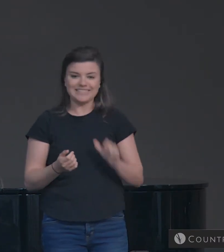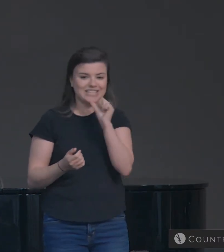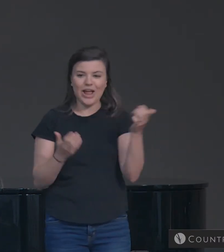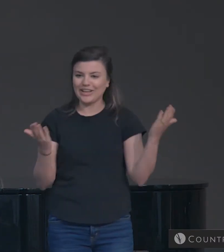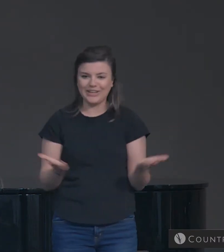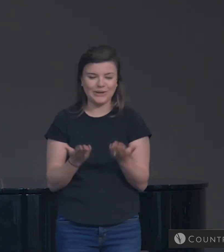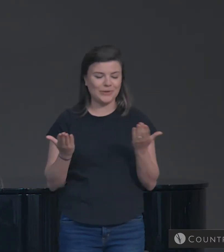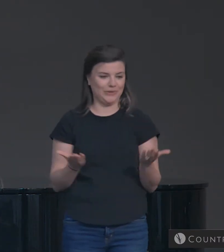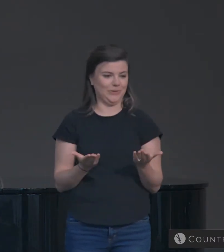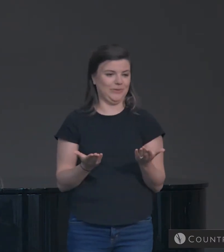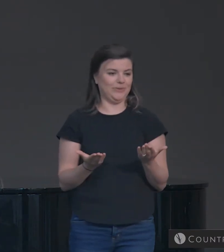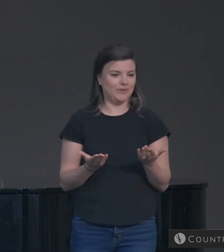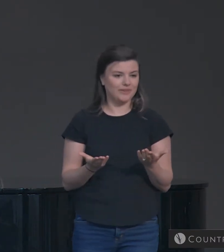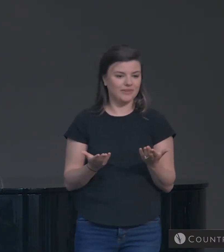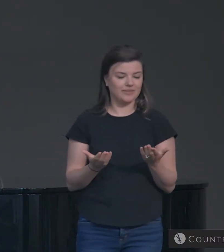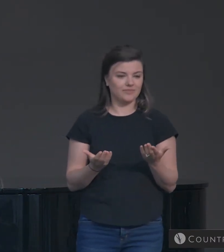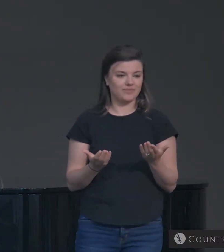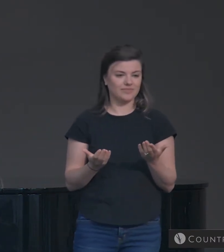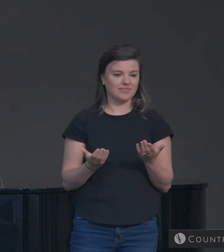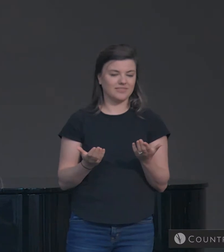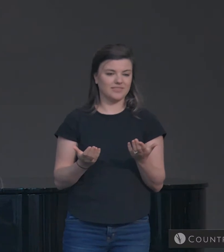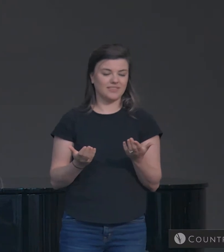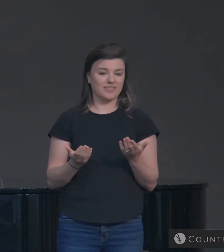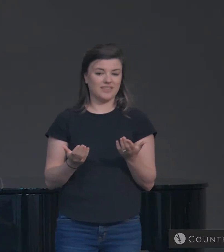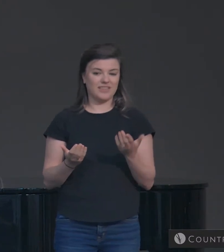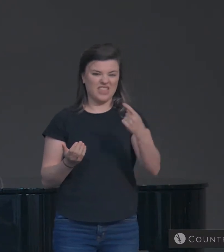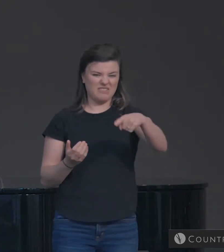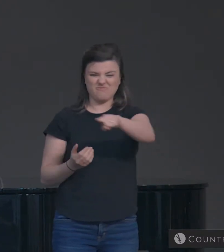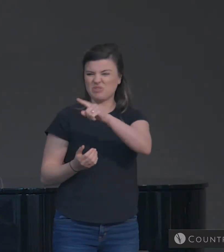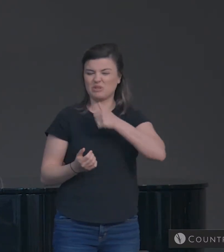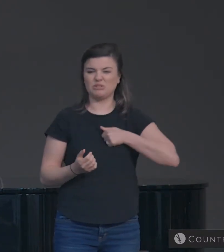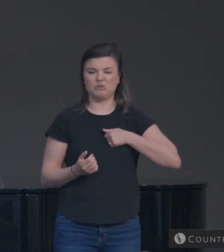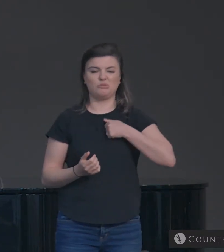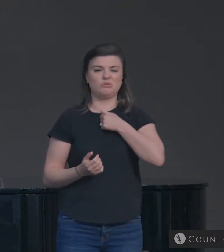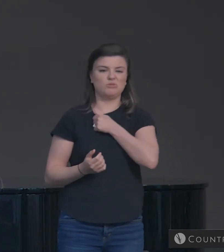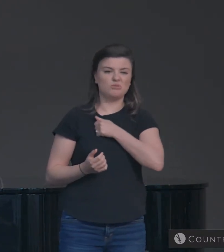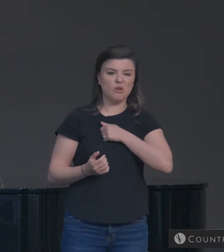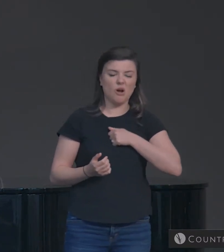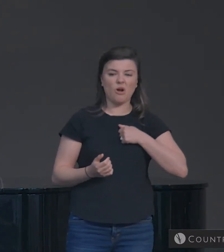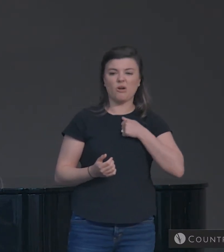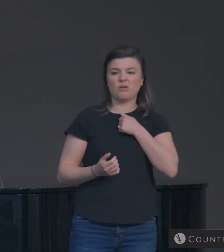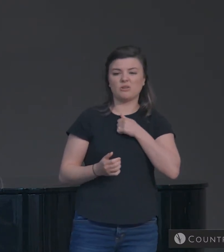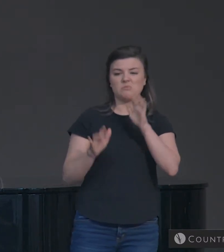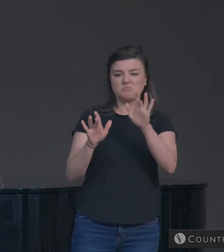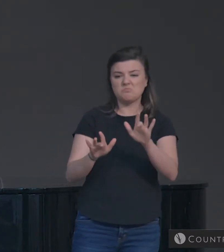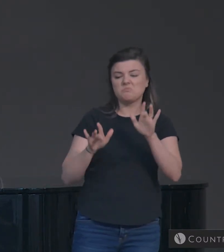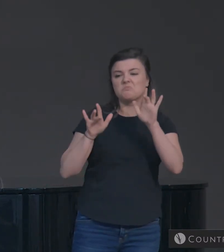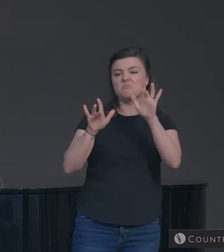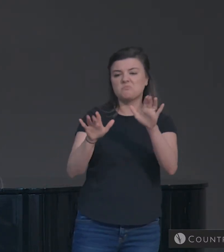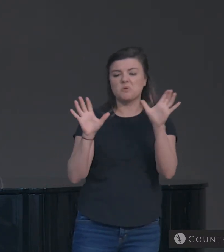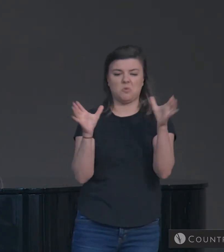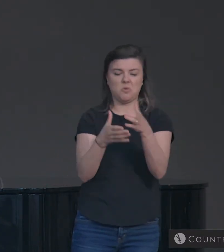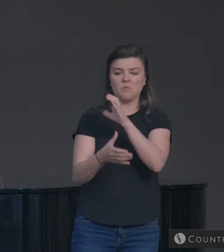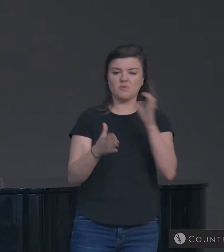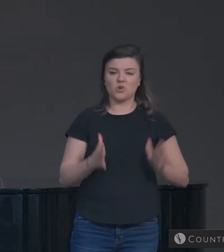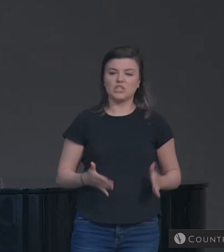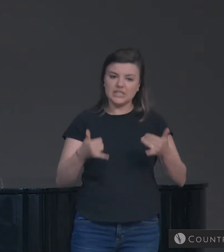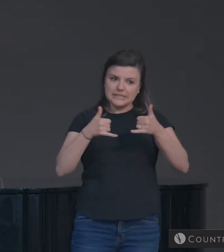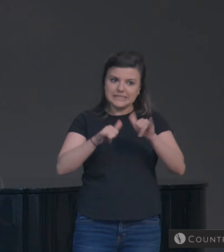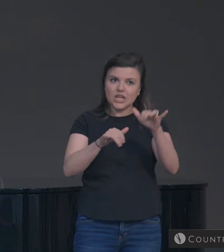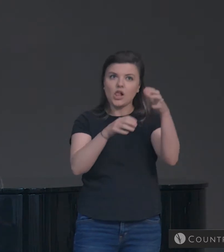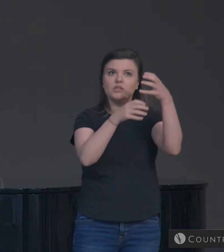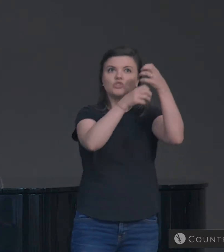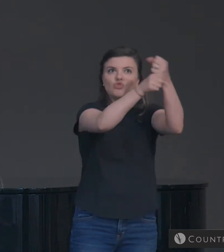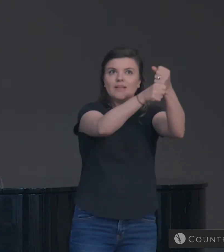It's laughable to them that a sorry band of hopeful Christians still hold on to the hope of Christ returning.